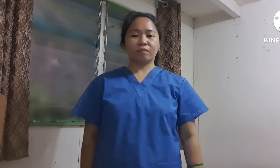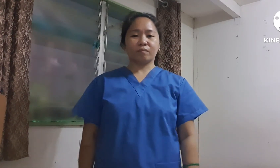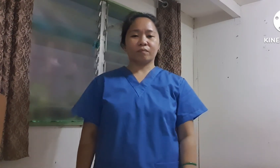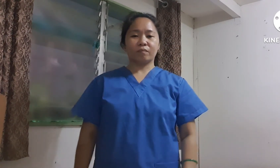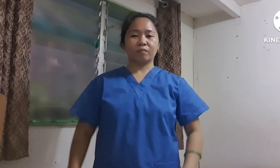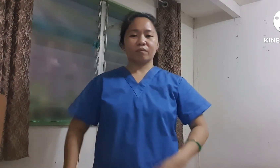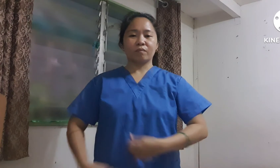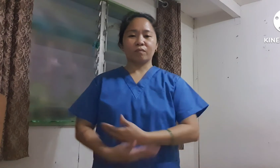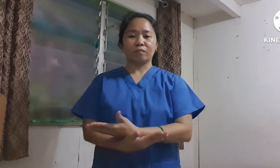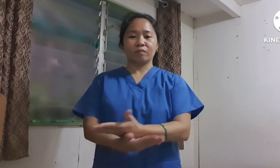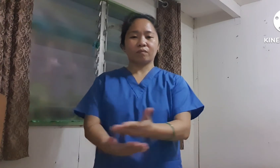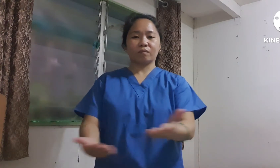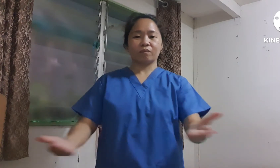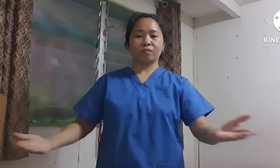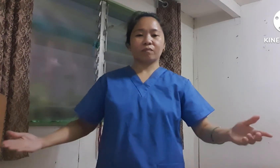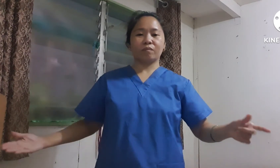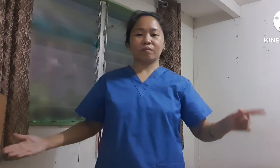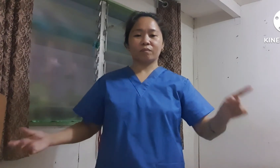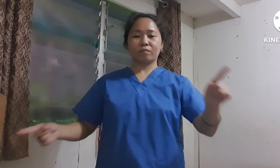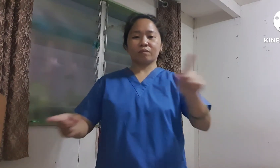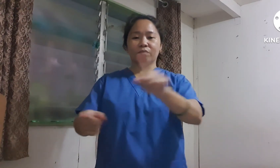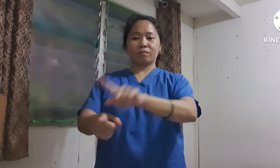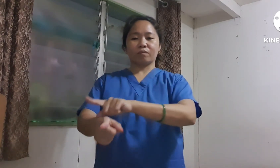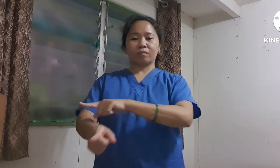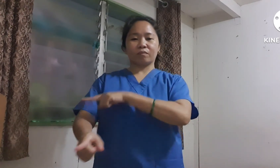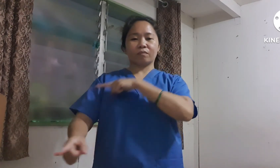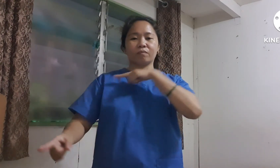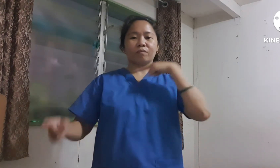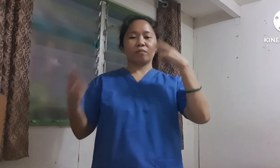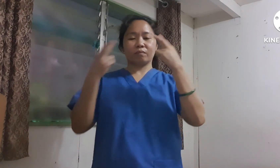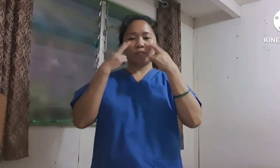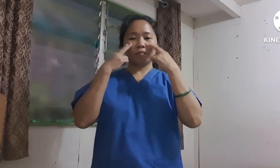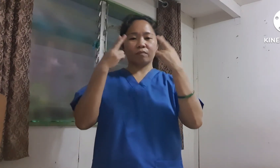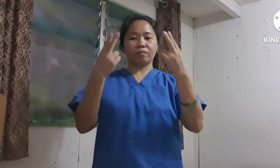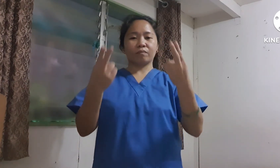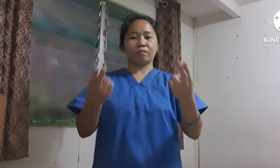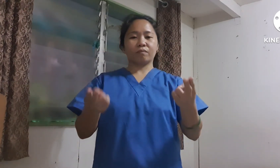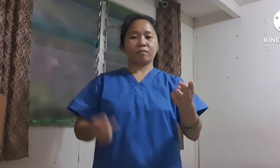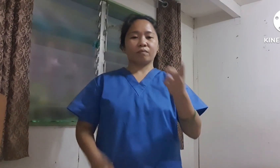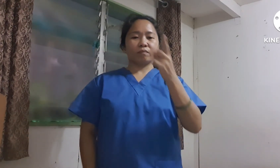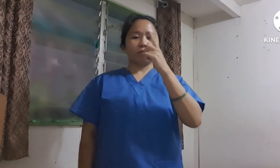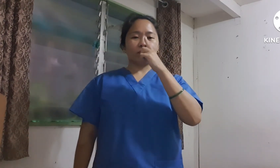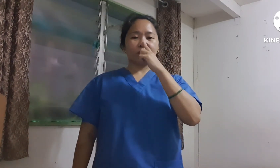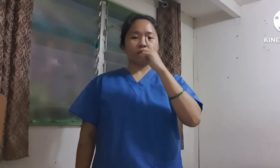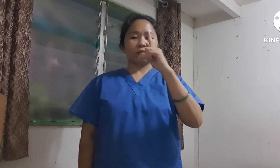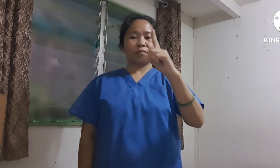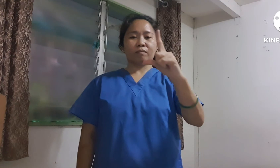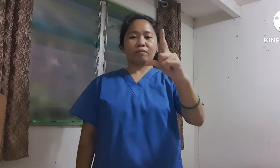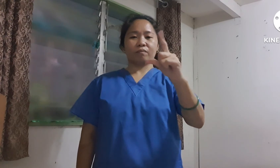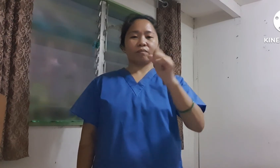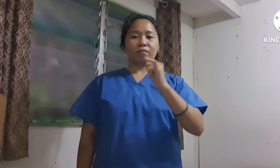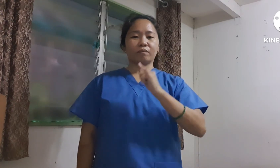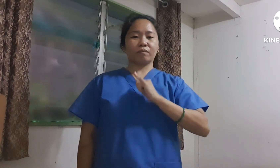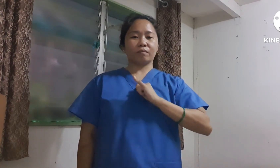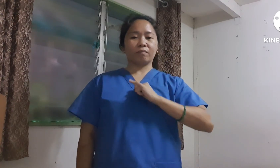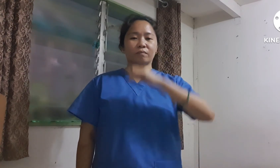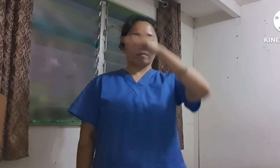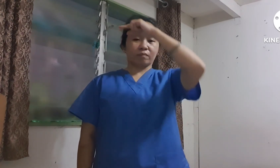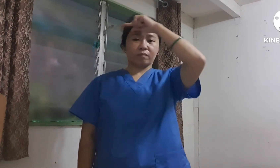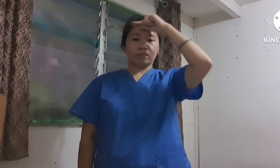What took you so long to be me sweet, how lucky I am, because I